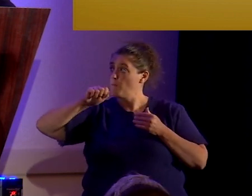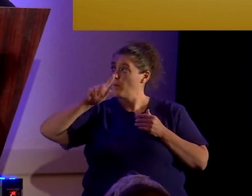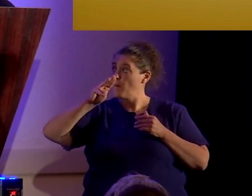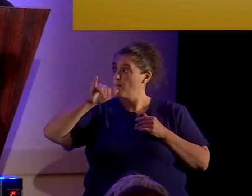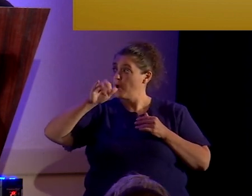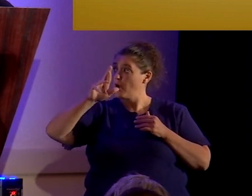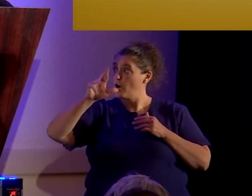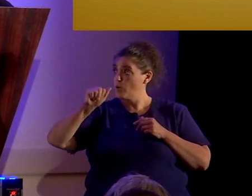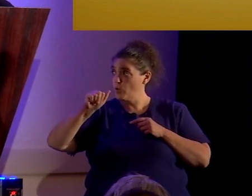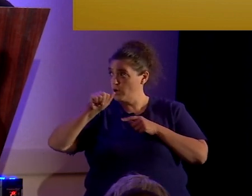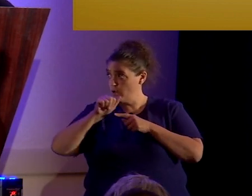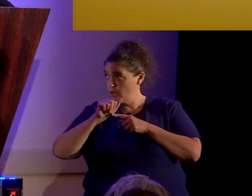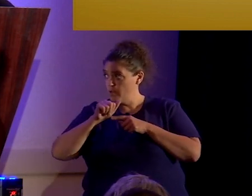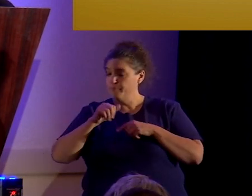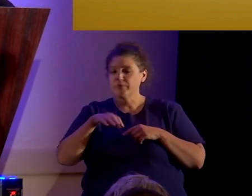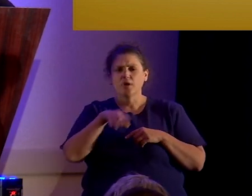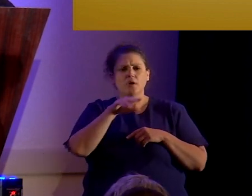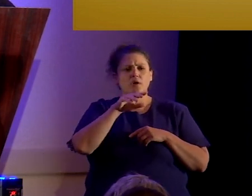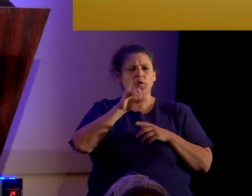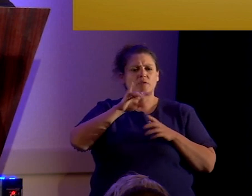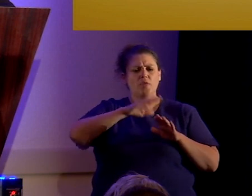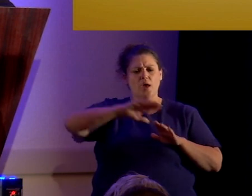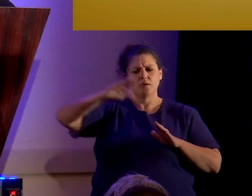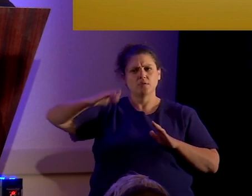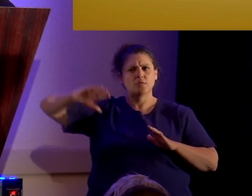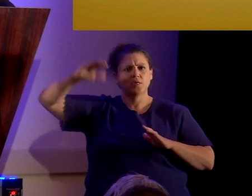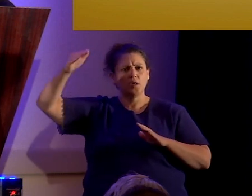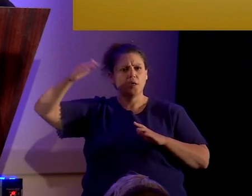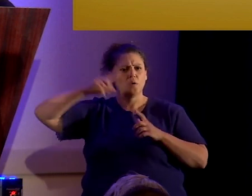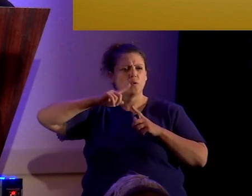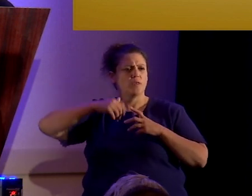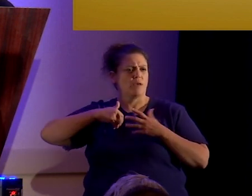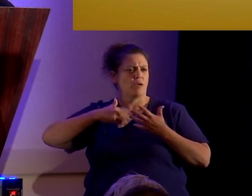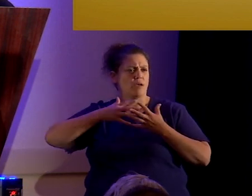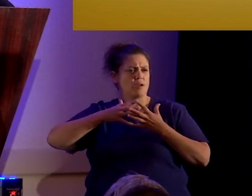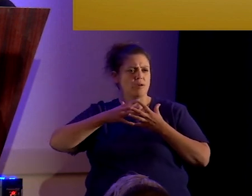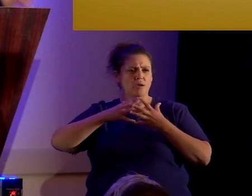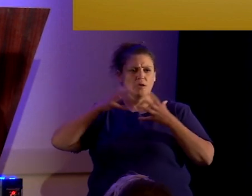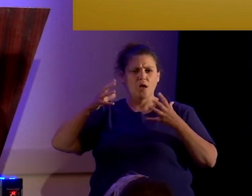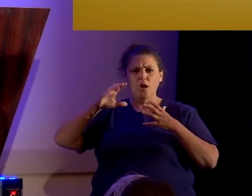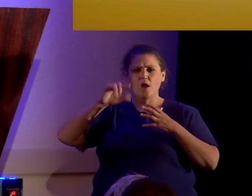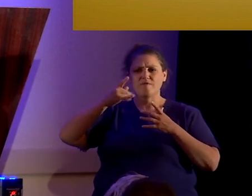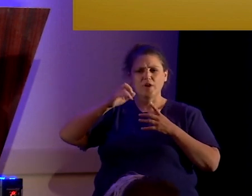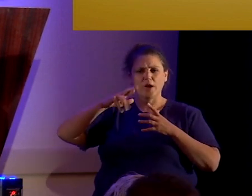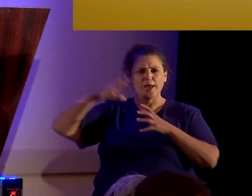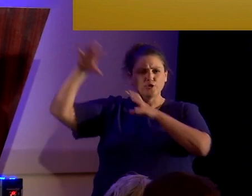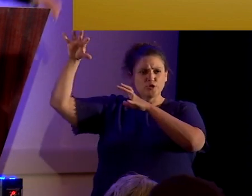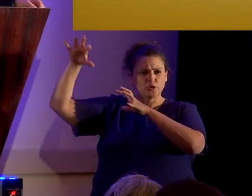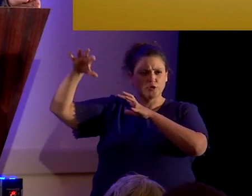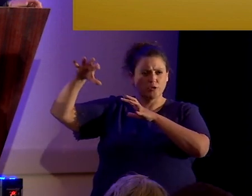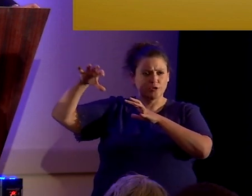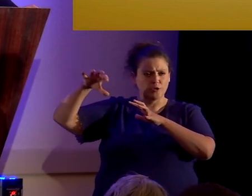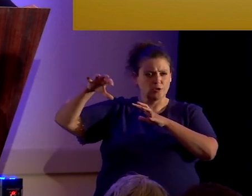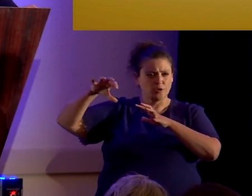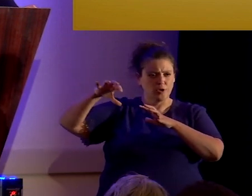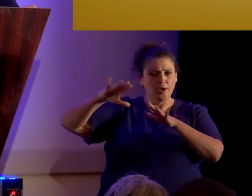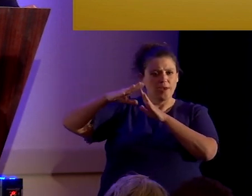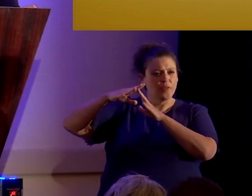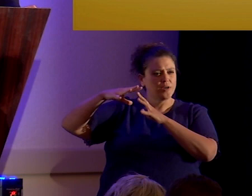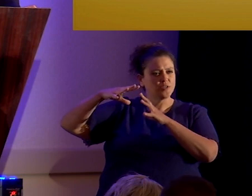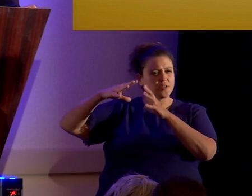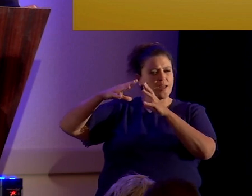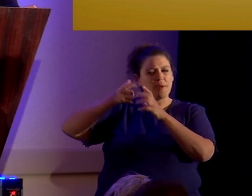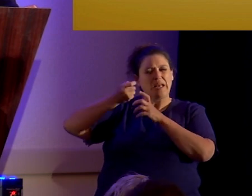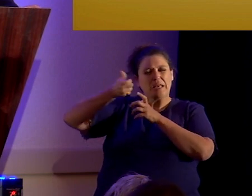A drumlin is a glacial, uh, hill that was overrun by a re-advance of the glacier. And they're sort of smeared out like teardrops.